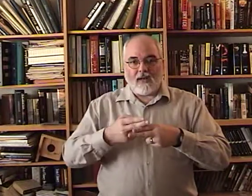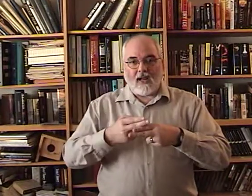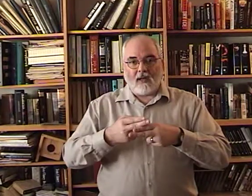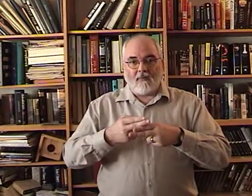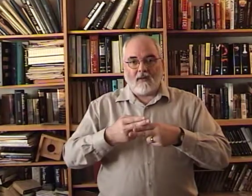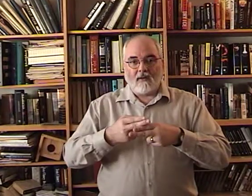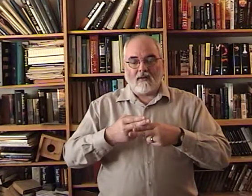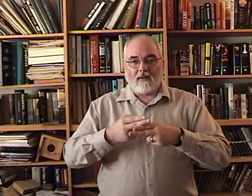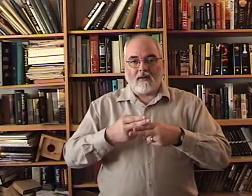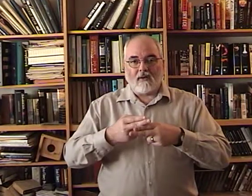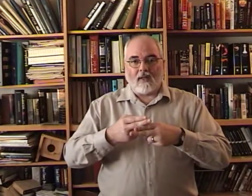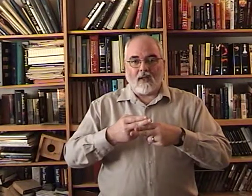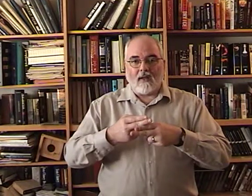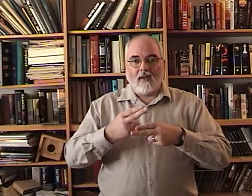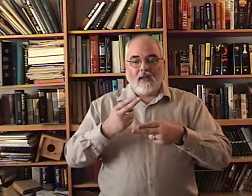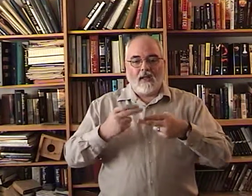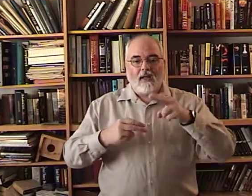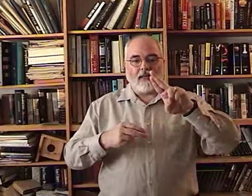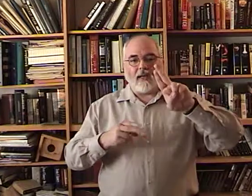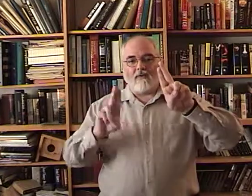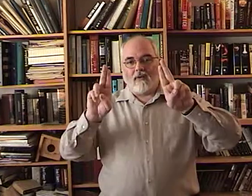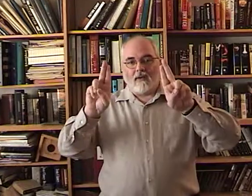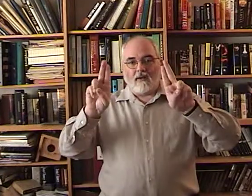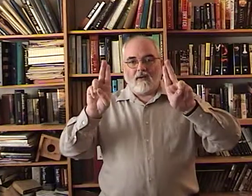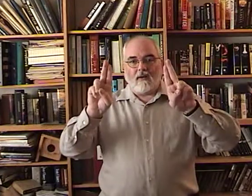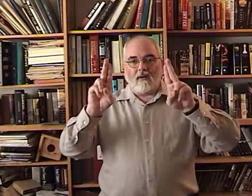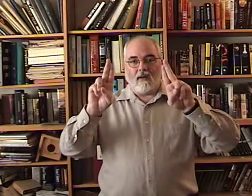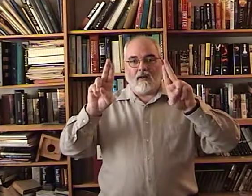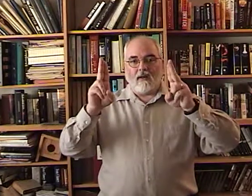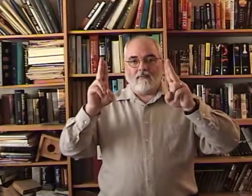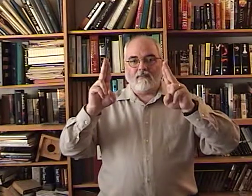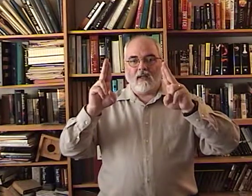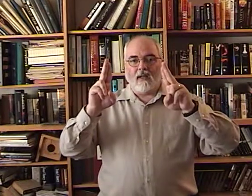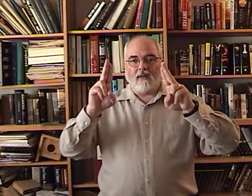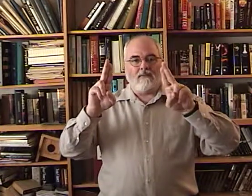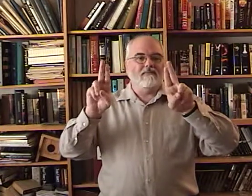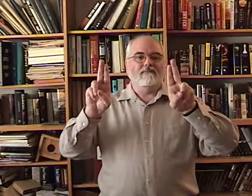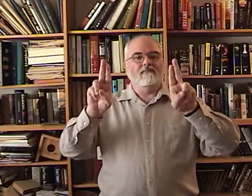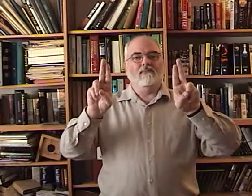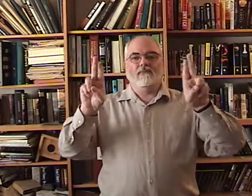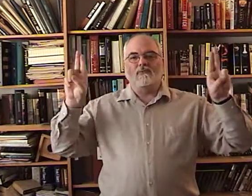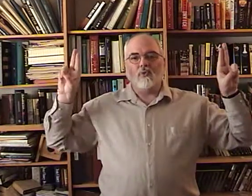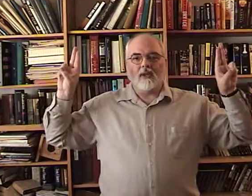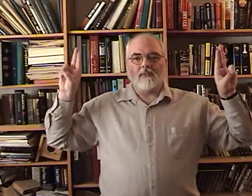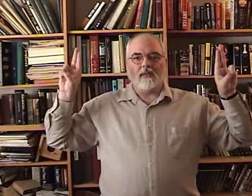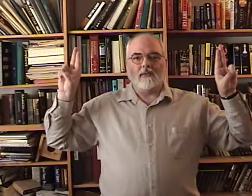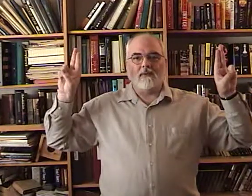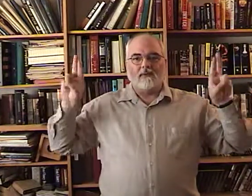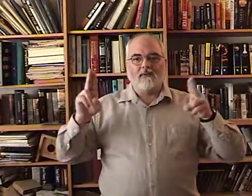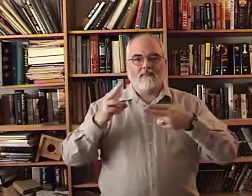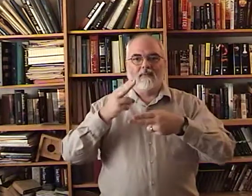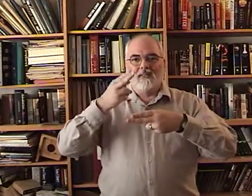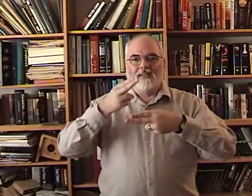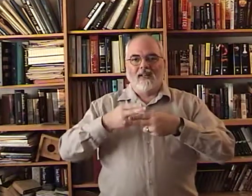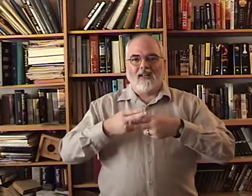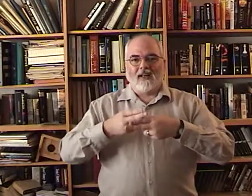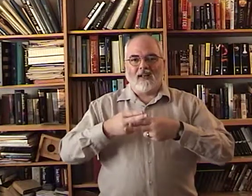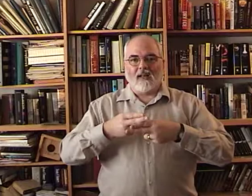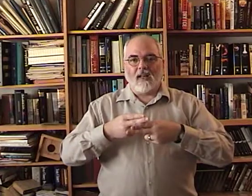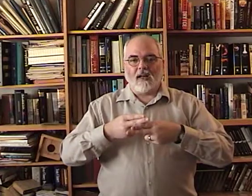name. Okay. It's kind of two Cub Scout symbols. Kind of